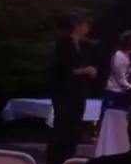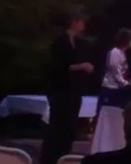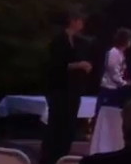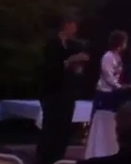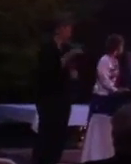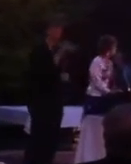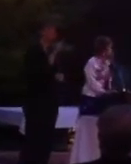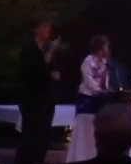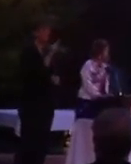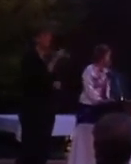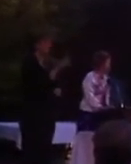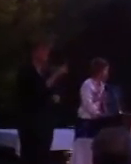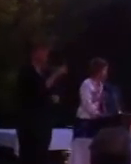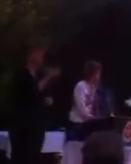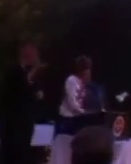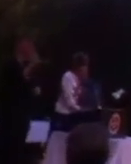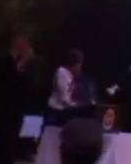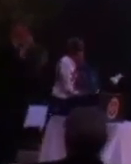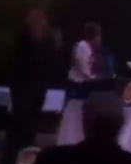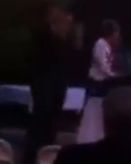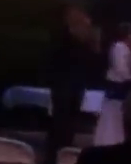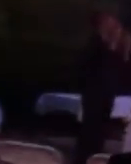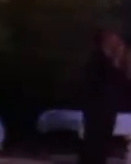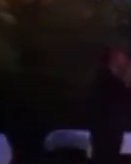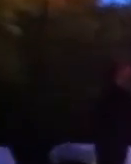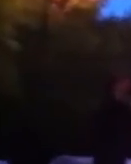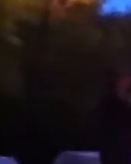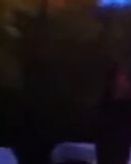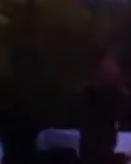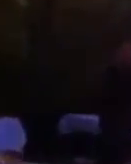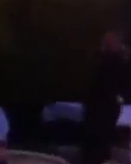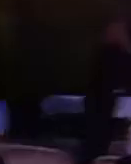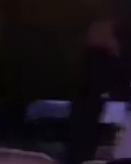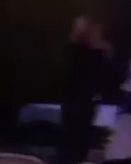Tutu Bontapana, who is somewhere taking pictures I'm sure.